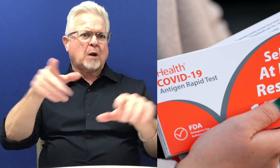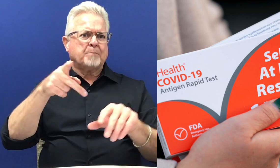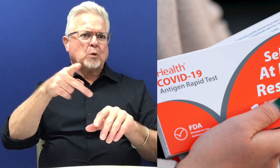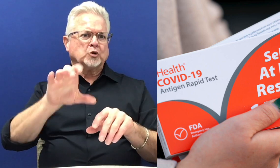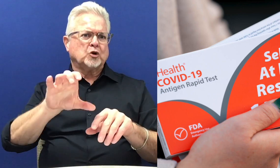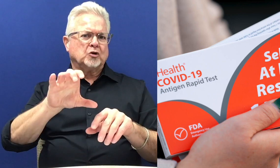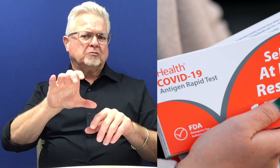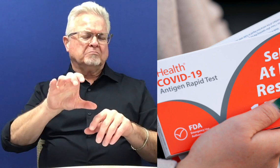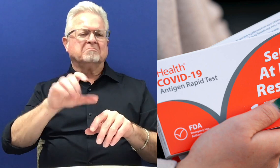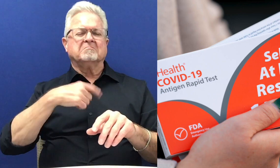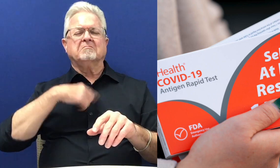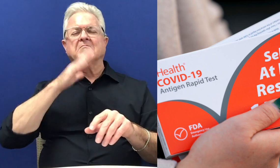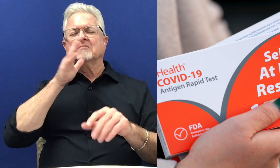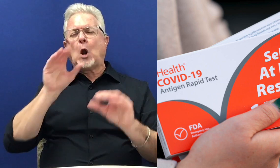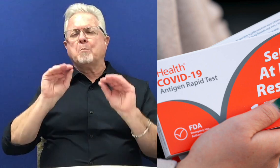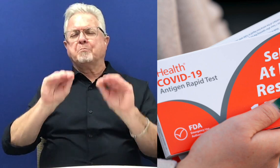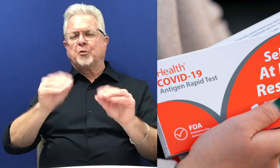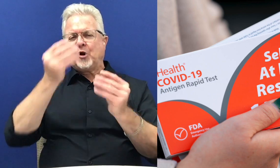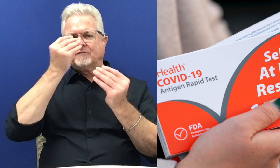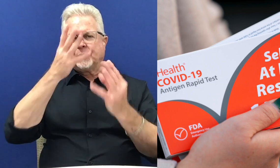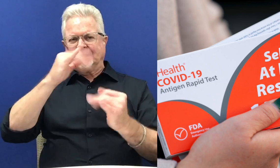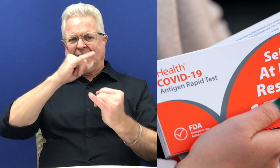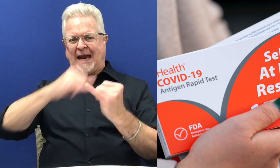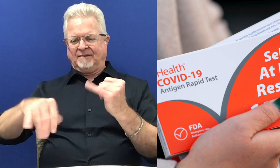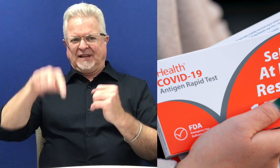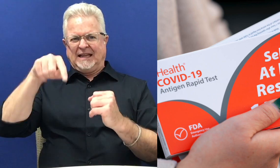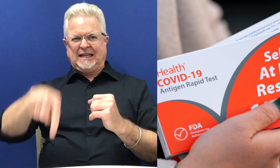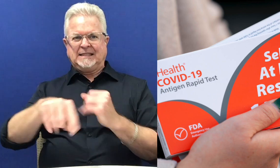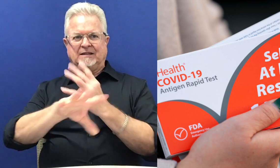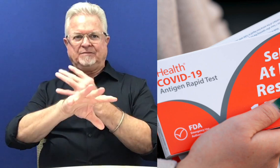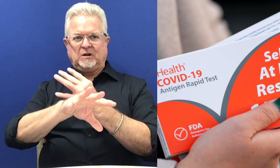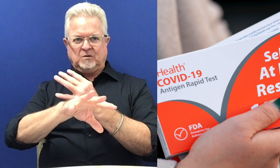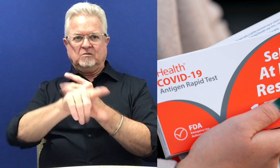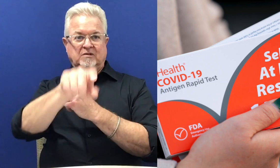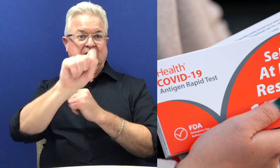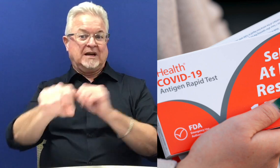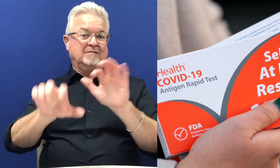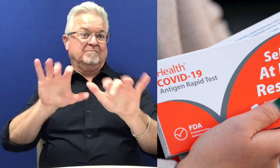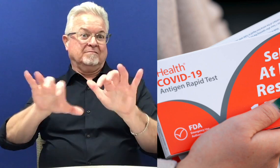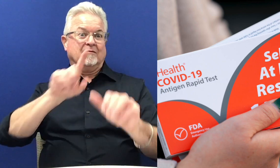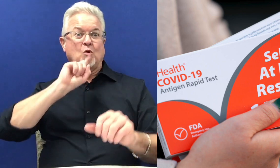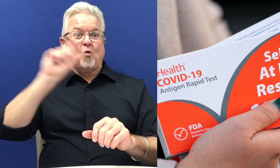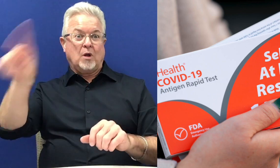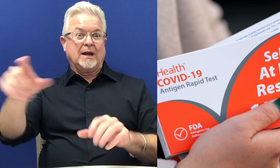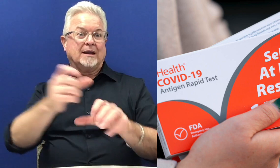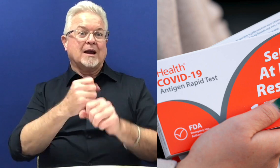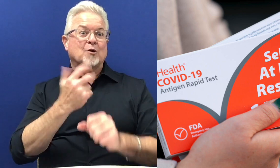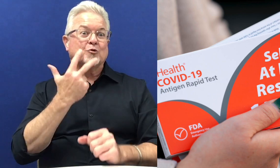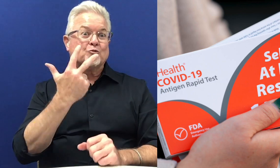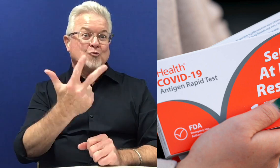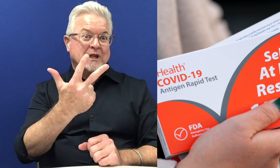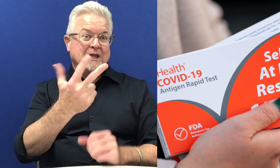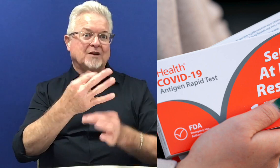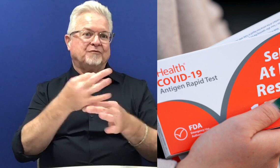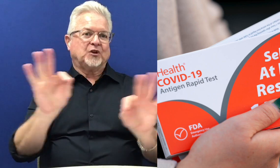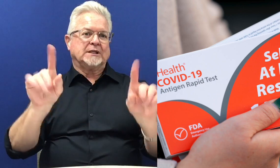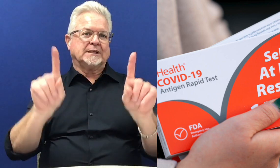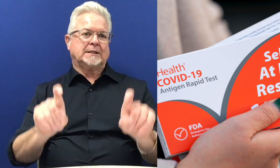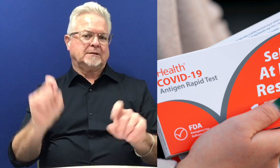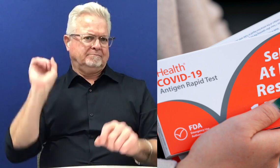I did send out a postcard about that, but I'll put that information at the end of this vlog as well. You can order free